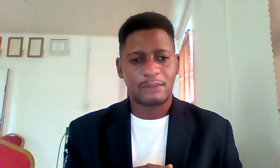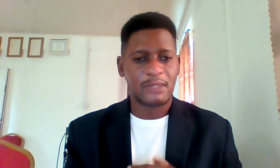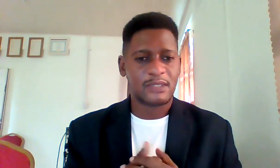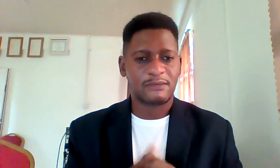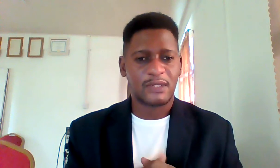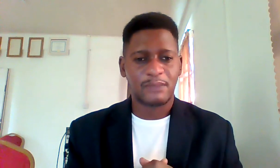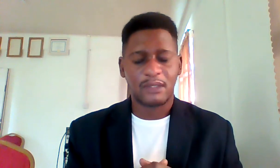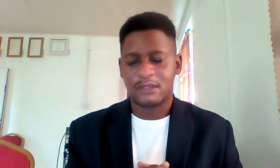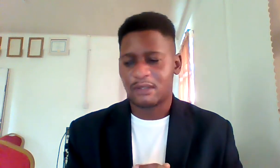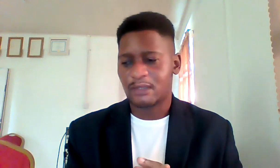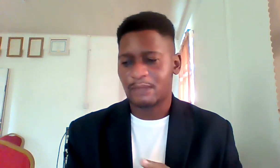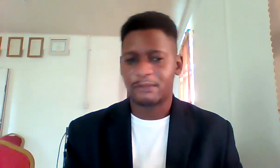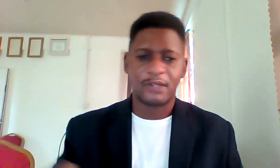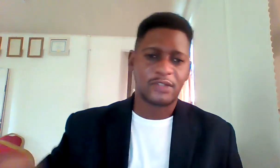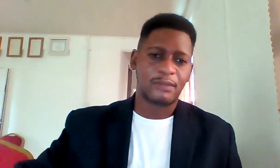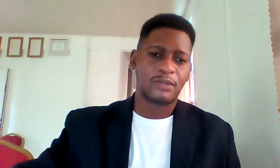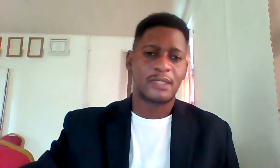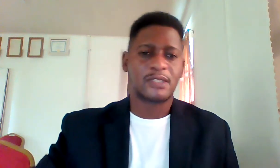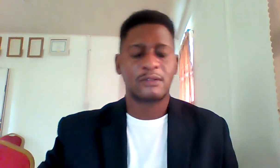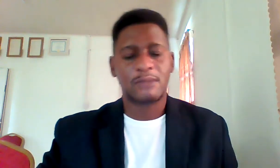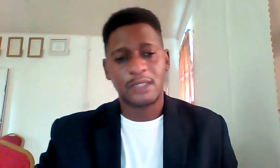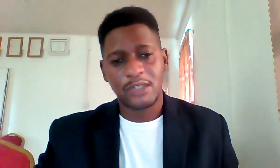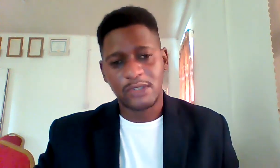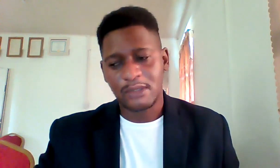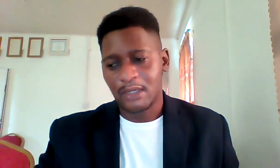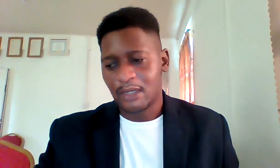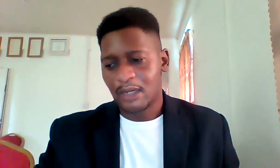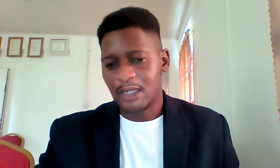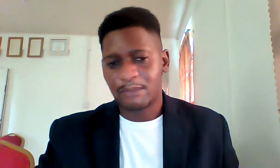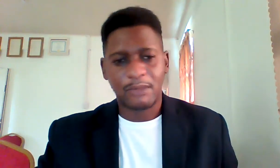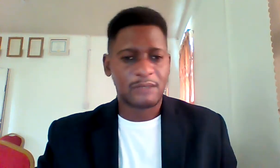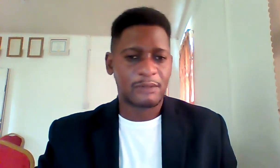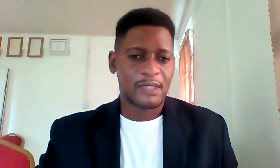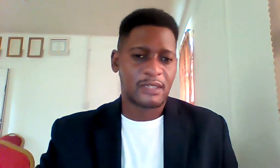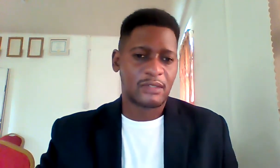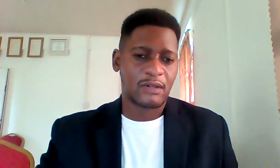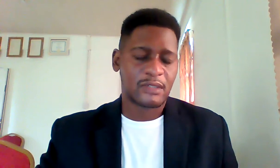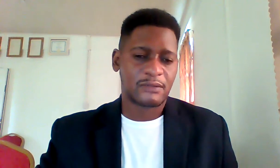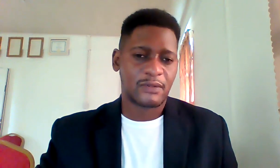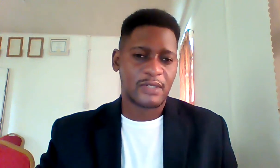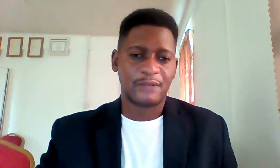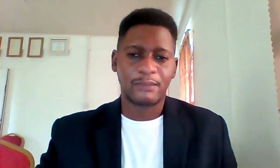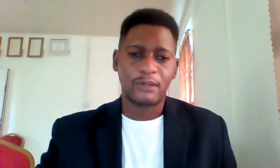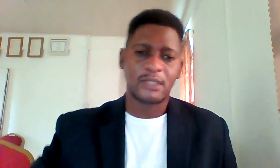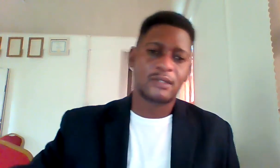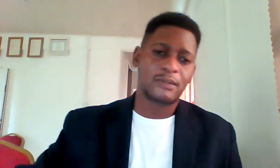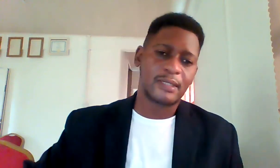i'm business development consultant by profession i'm a humanitarian by nature and i'm the multiple best selling author for several books including